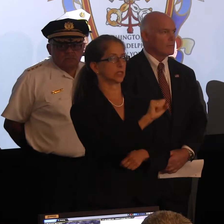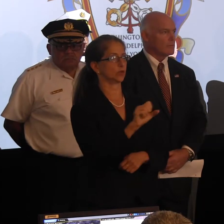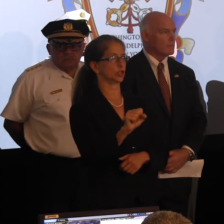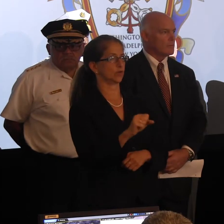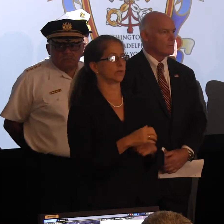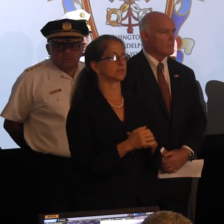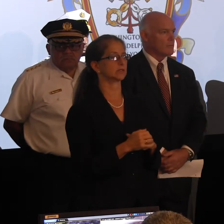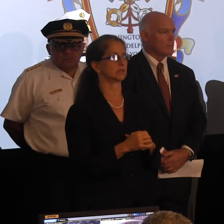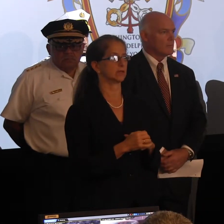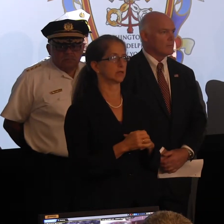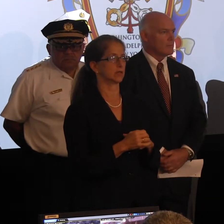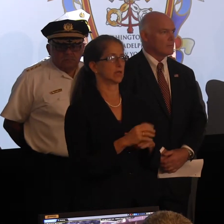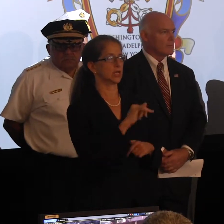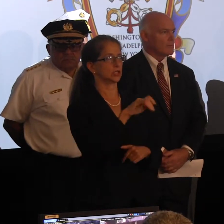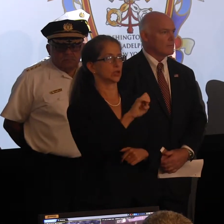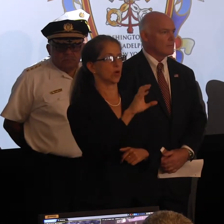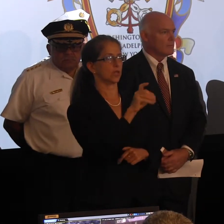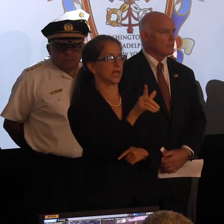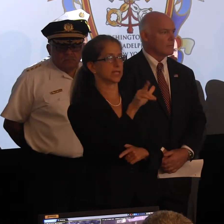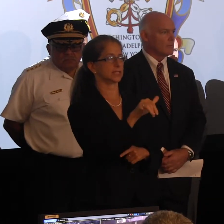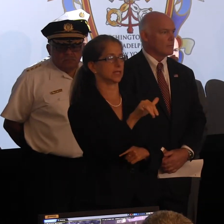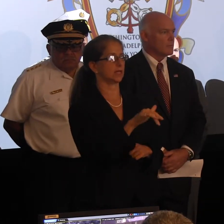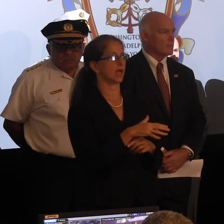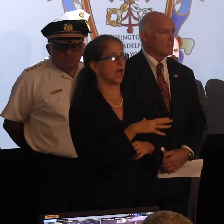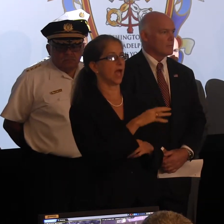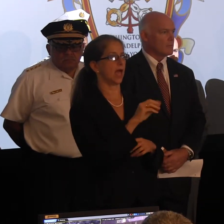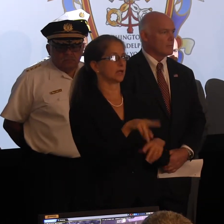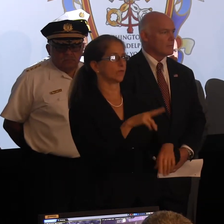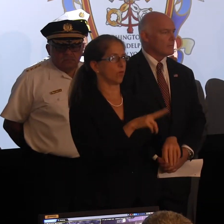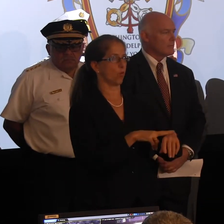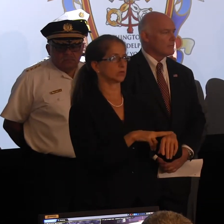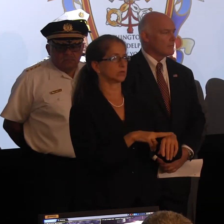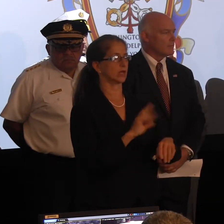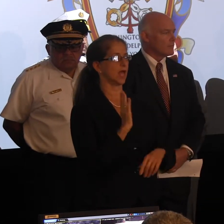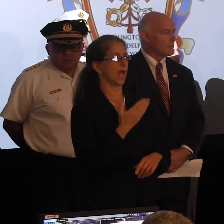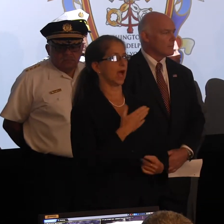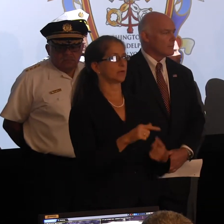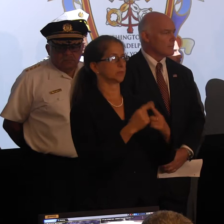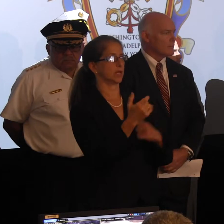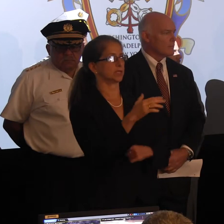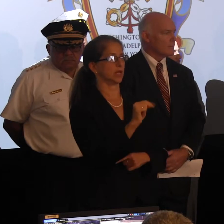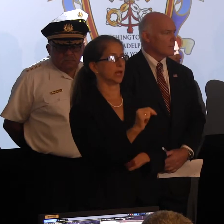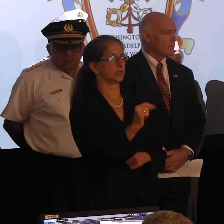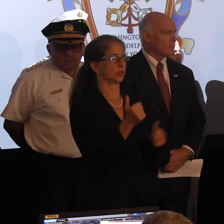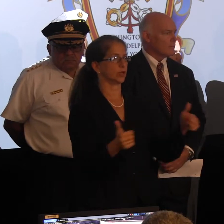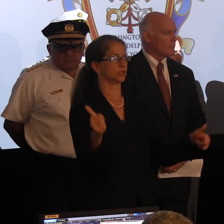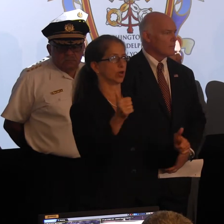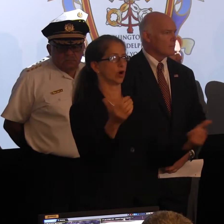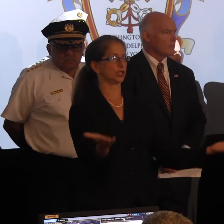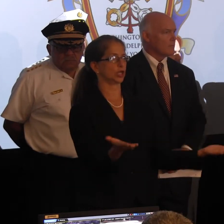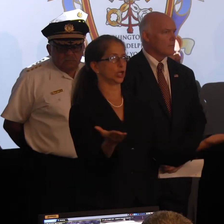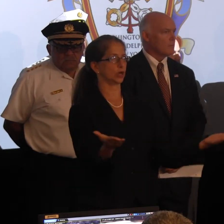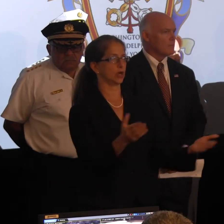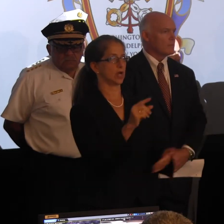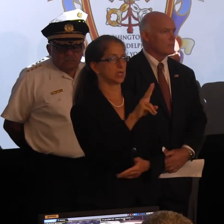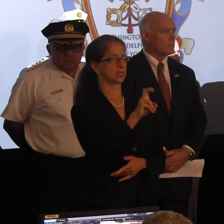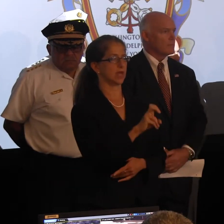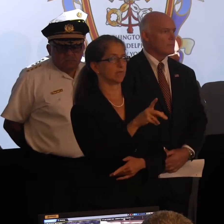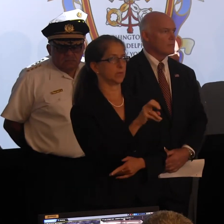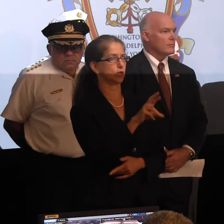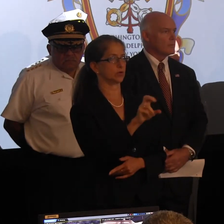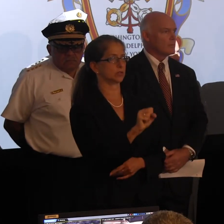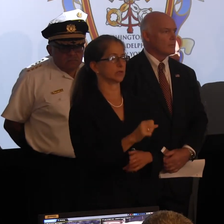Joe Clancy and of course our Special Agent in Charge on the ground, Dave Beach.